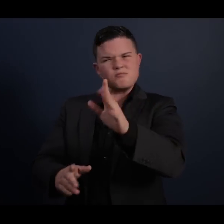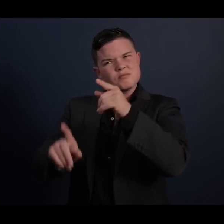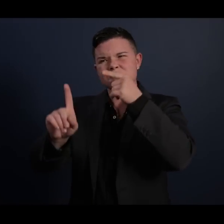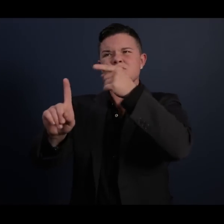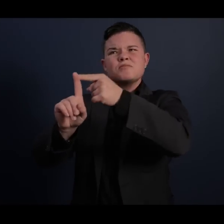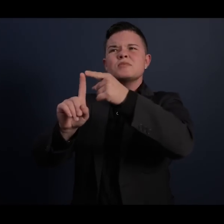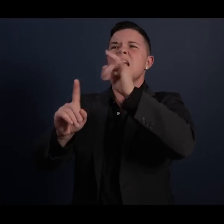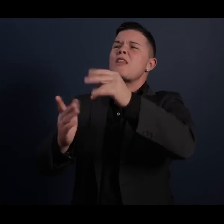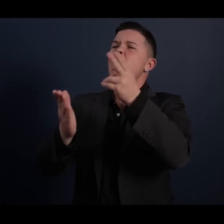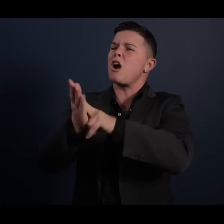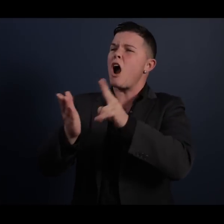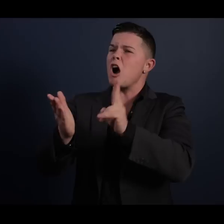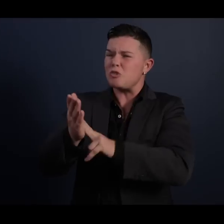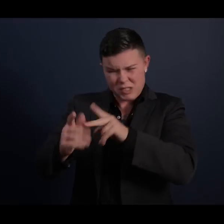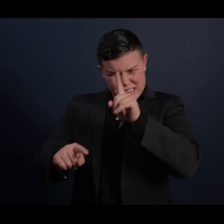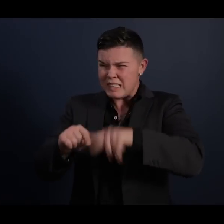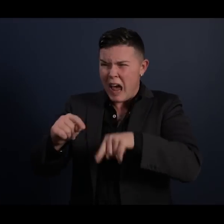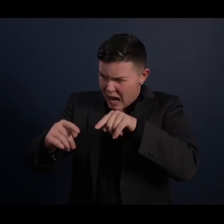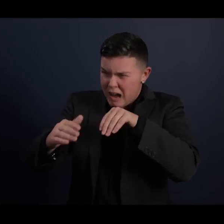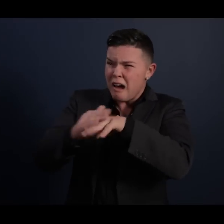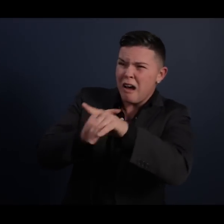regime that prisoners cannot enter into contracts.